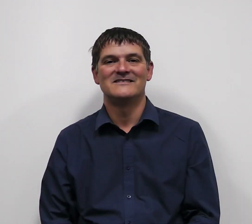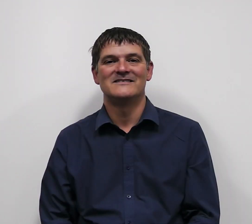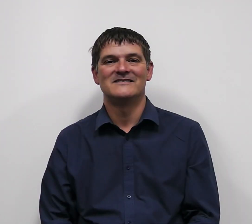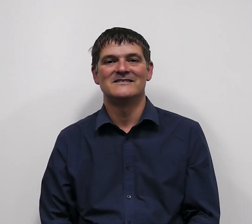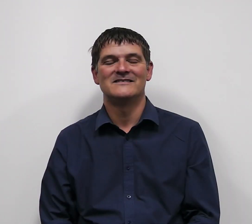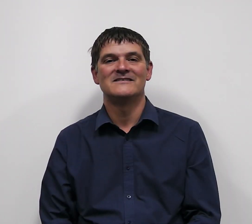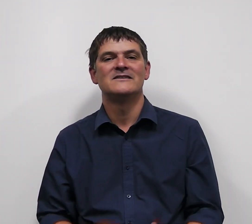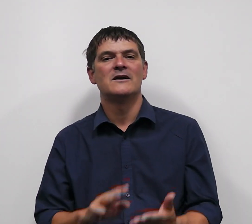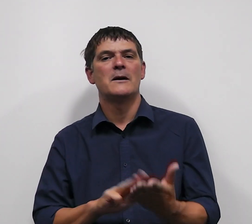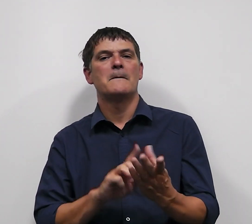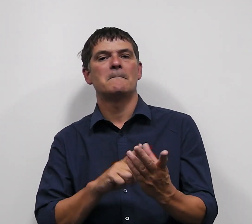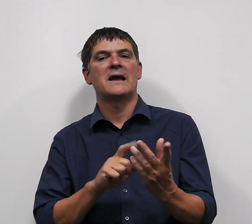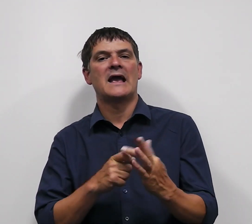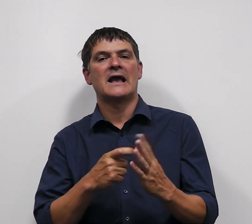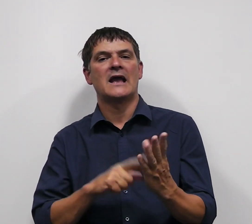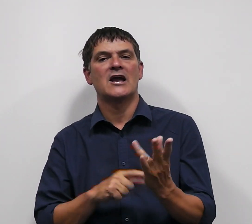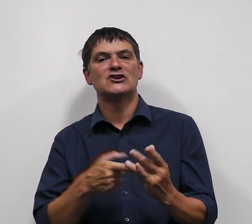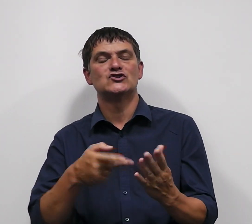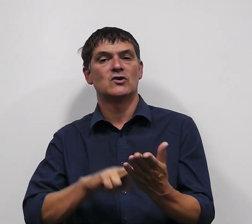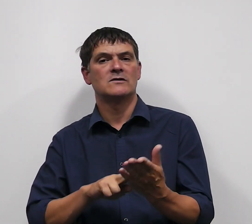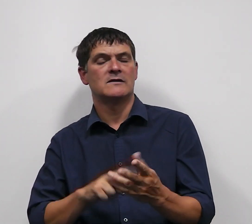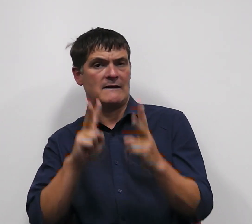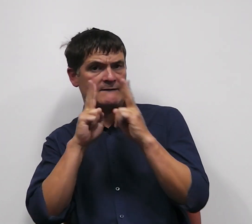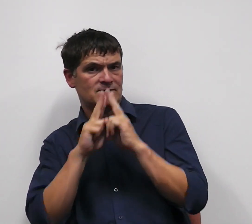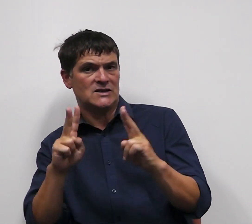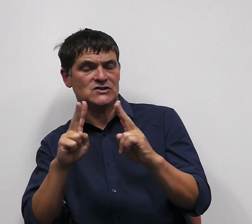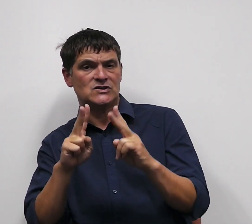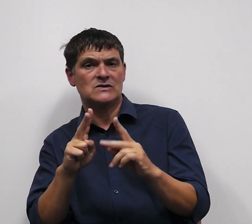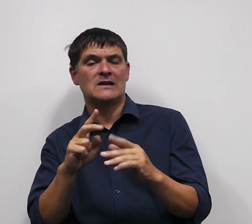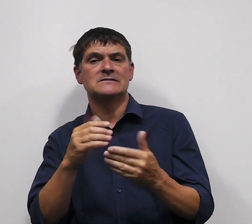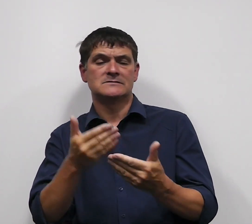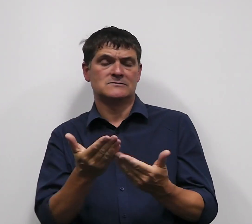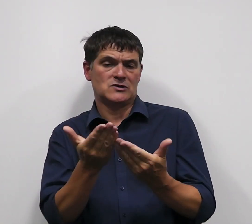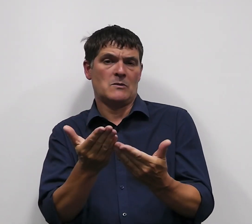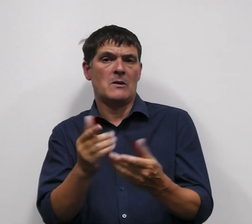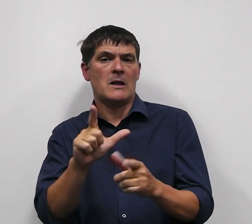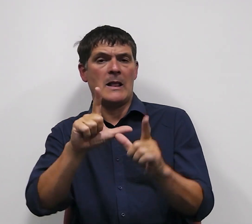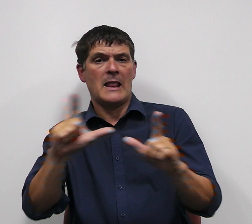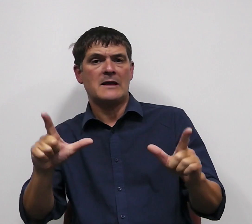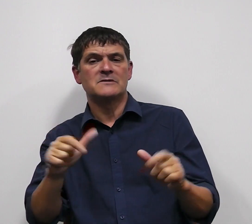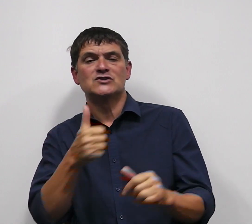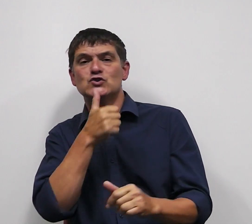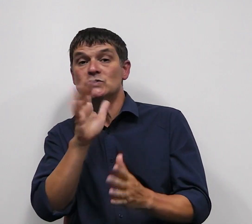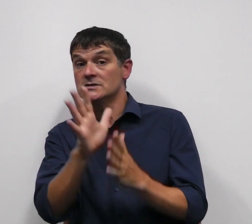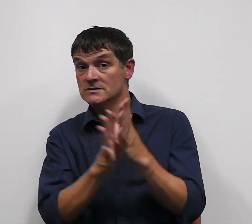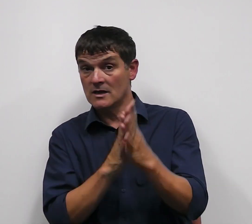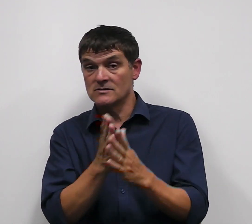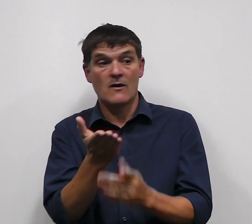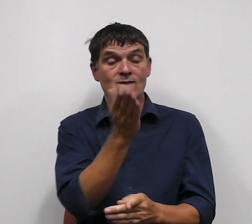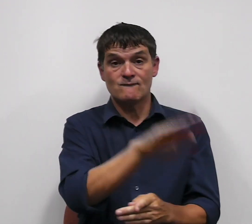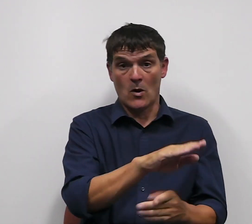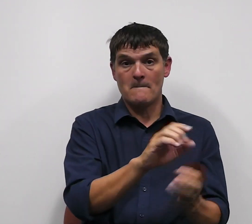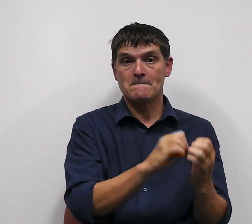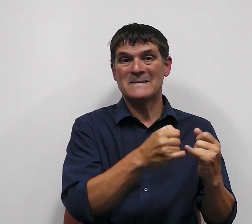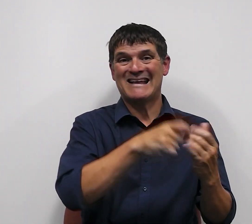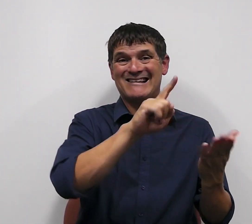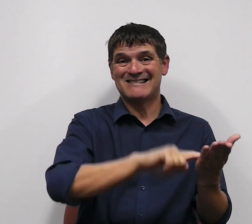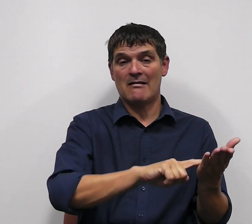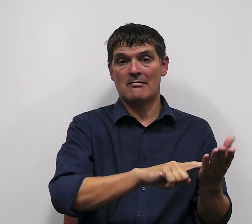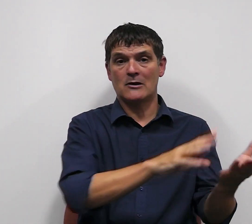Makaton is a visual and symbol language that uses signs from British Sign Language but